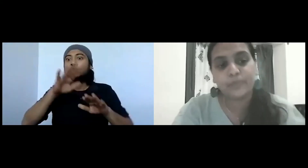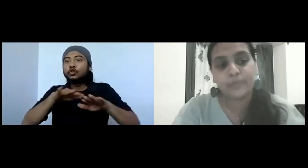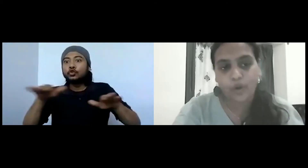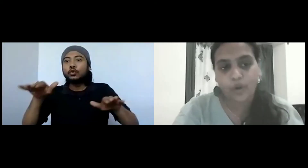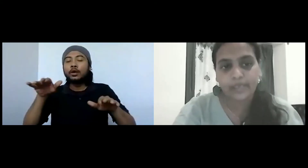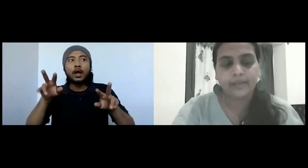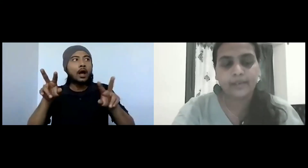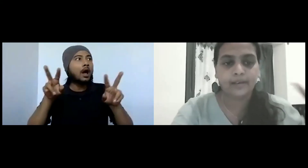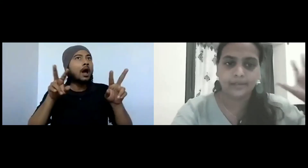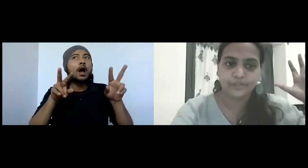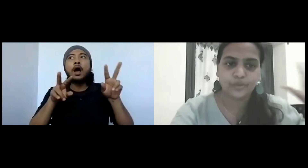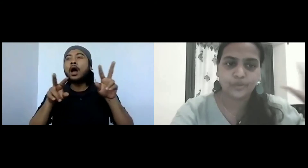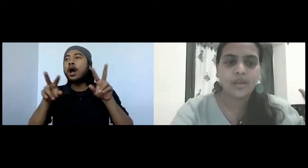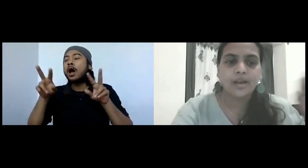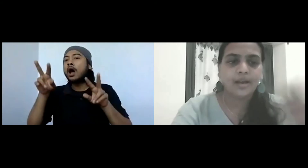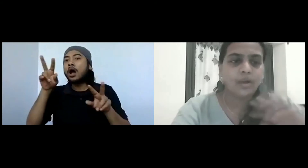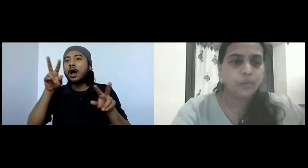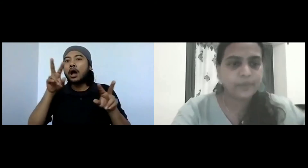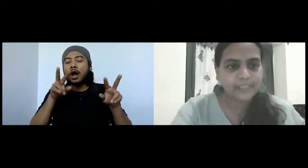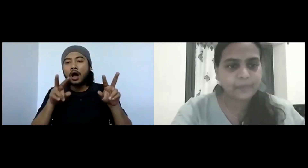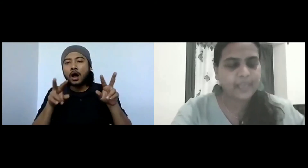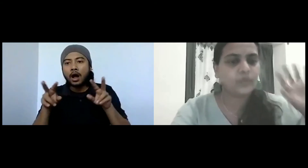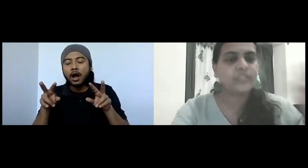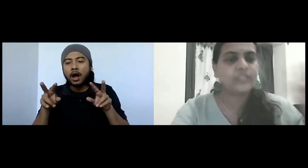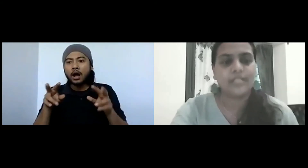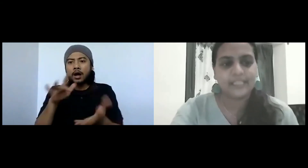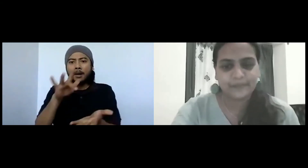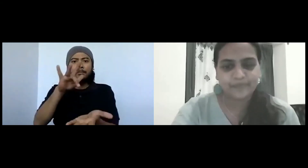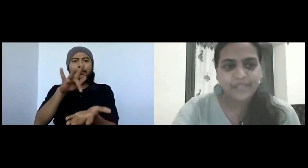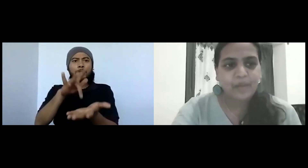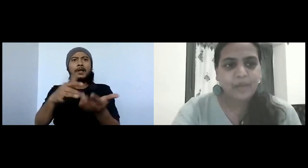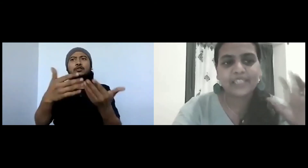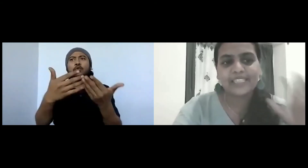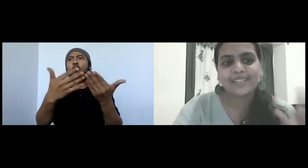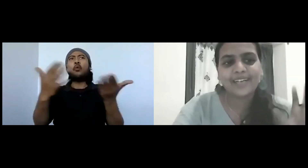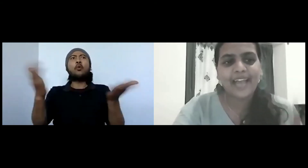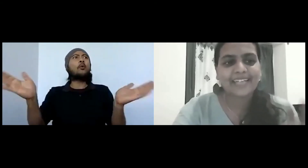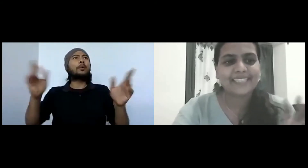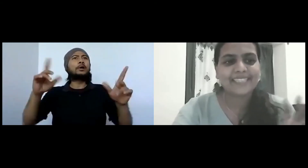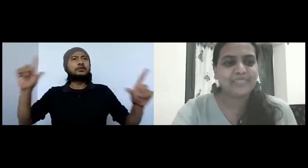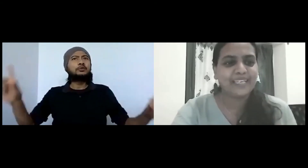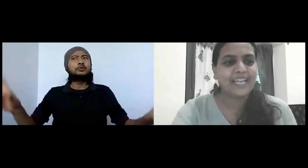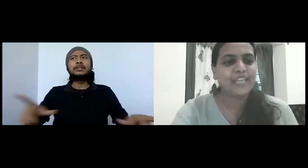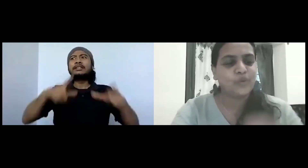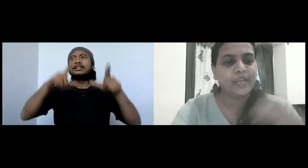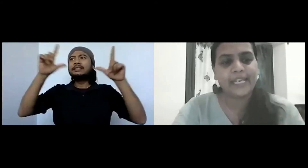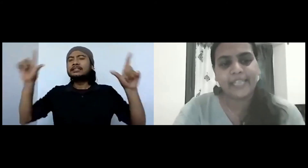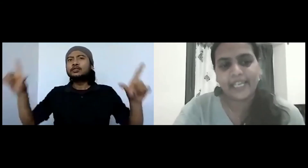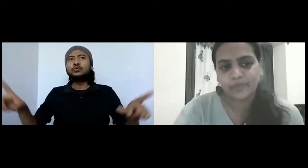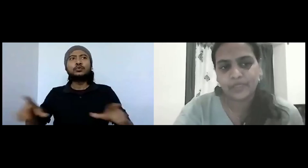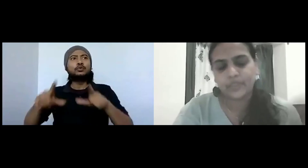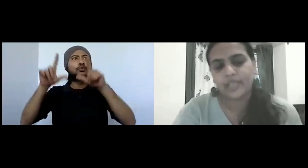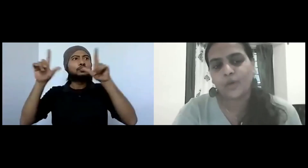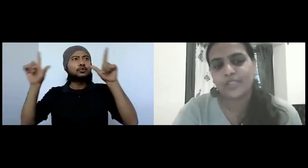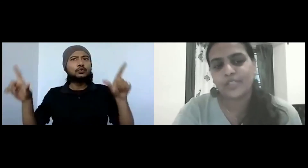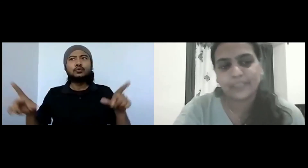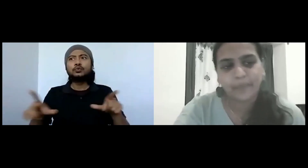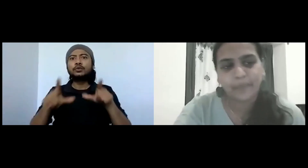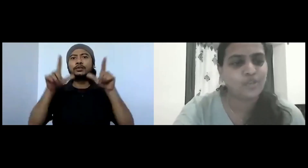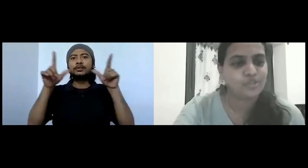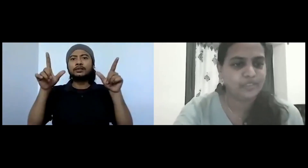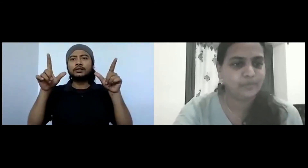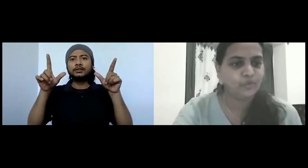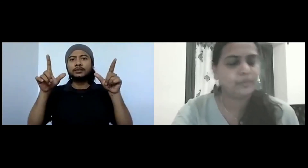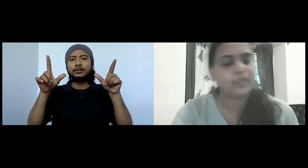huge sprawling, you know, open space with trees. But children lack something like, you know, an engagement with the outside